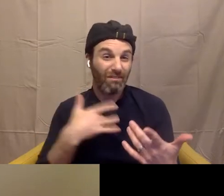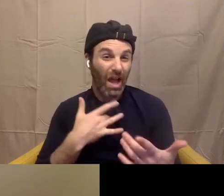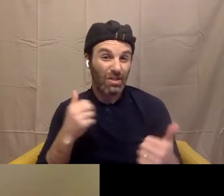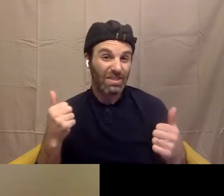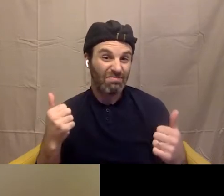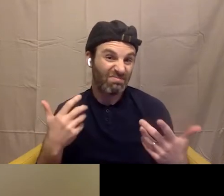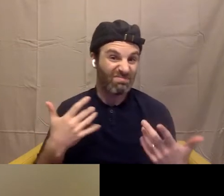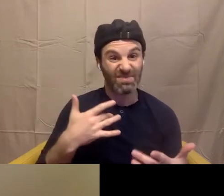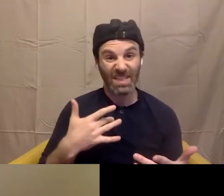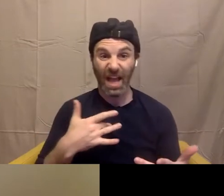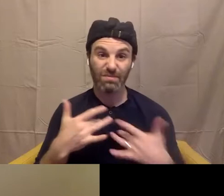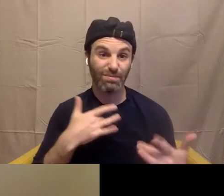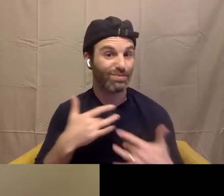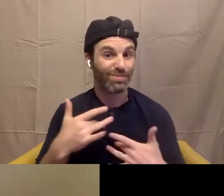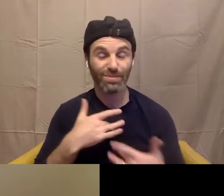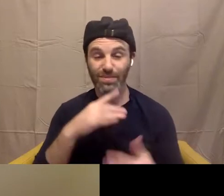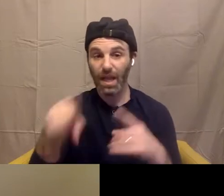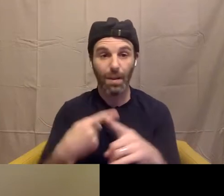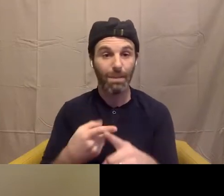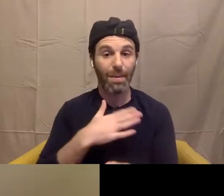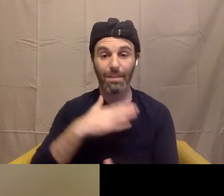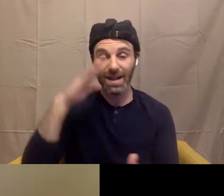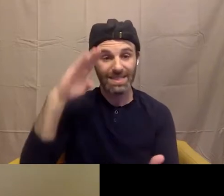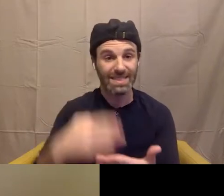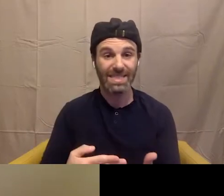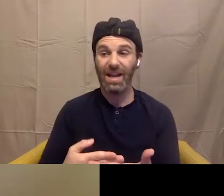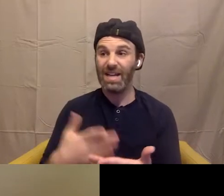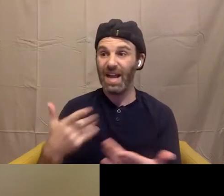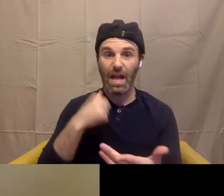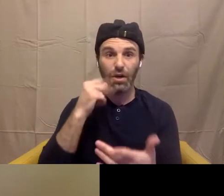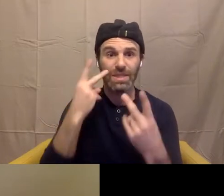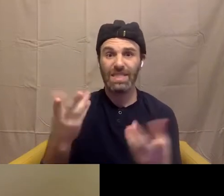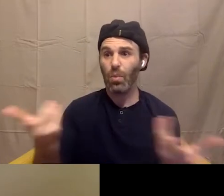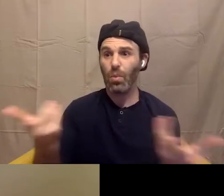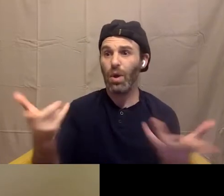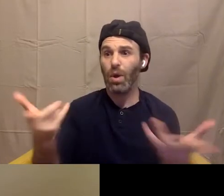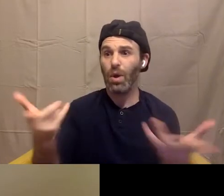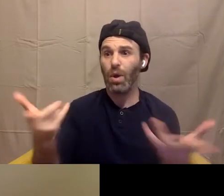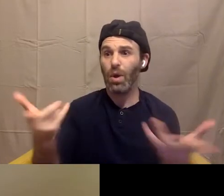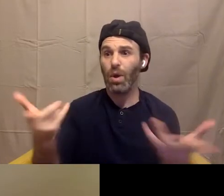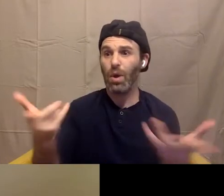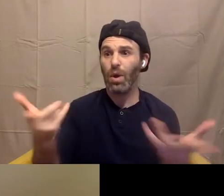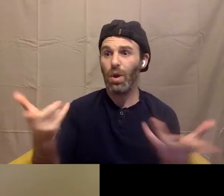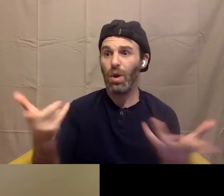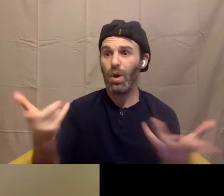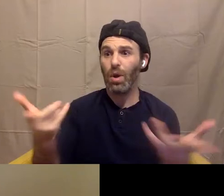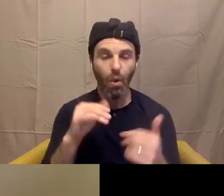these things that I don't see and I don't know. And I only hope that he's taking the tools, you know, and all of these